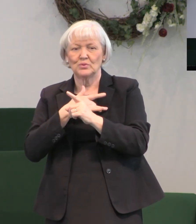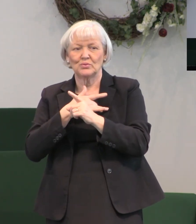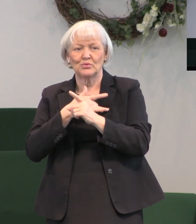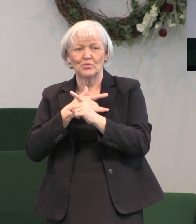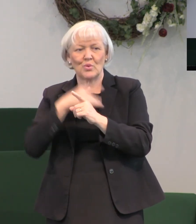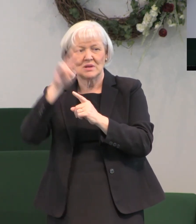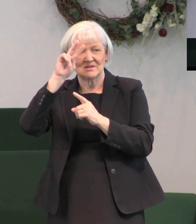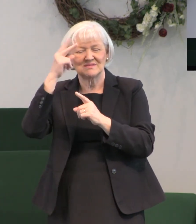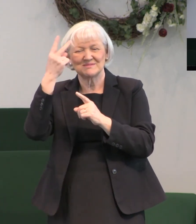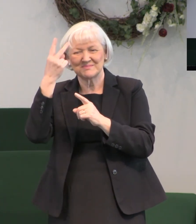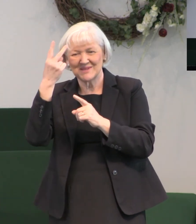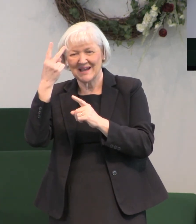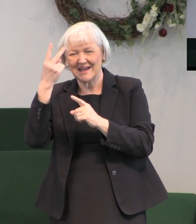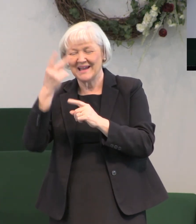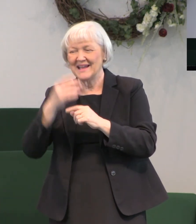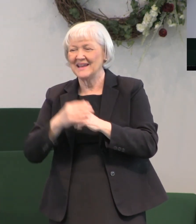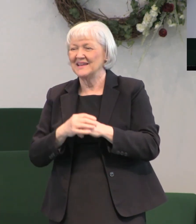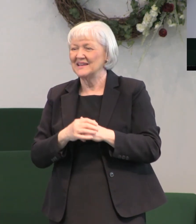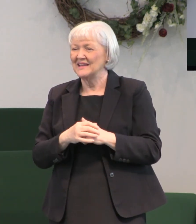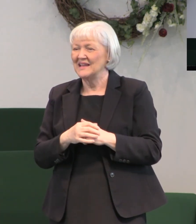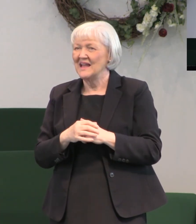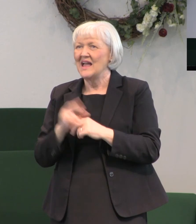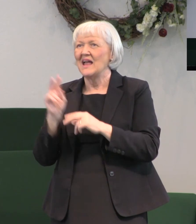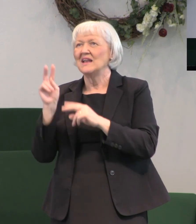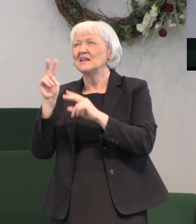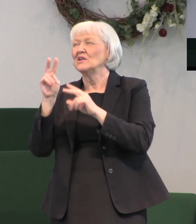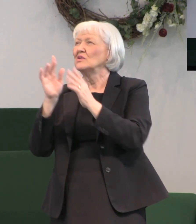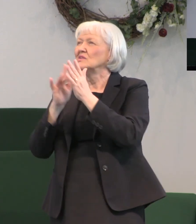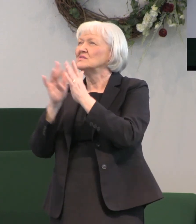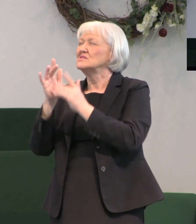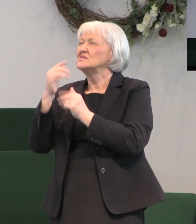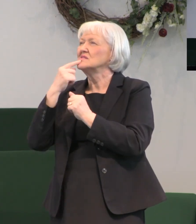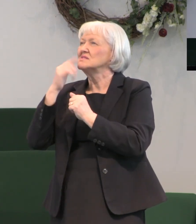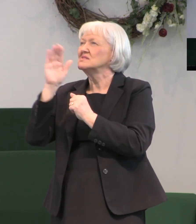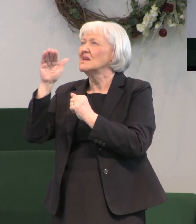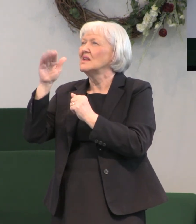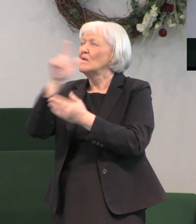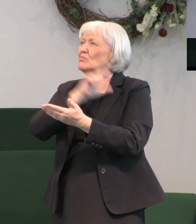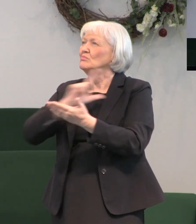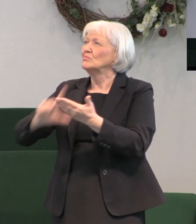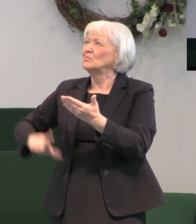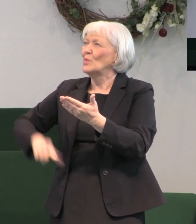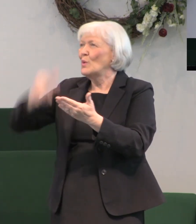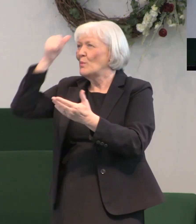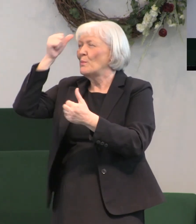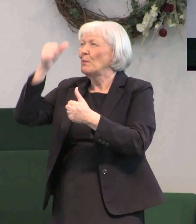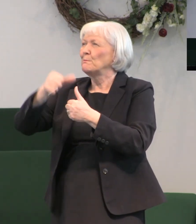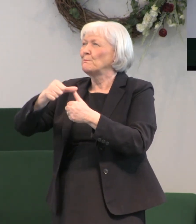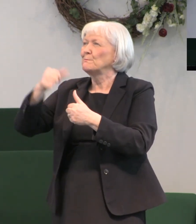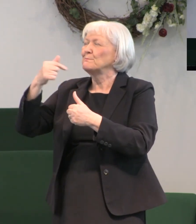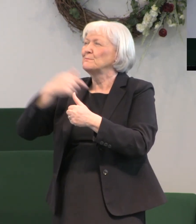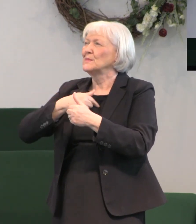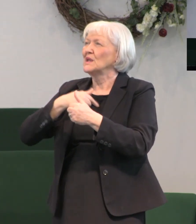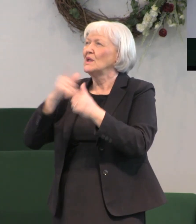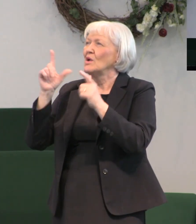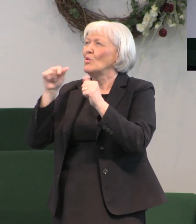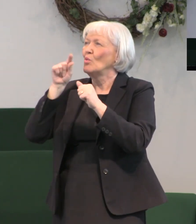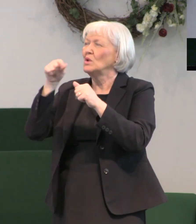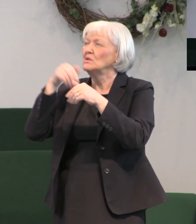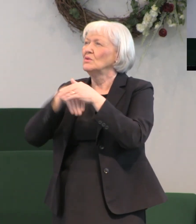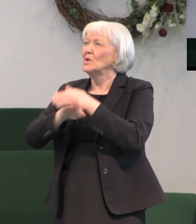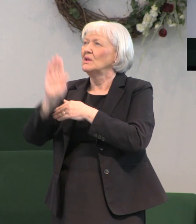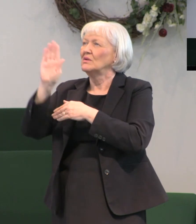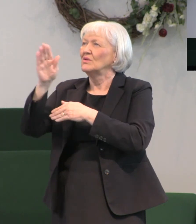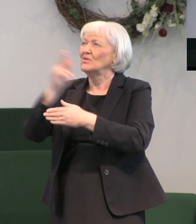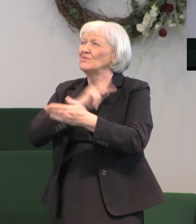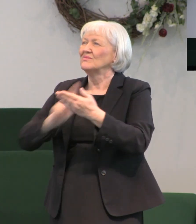mind and he looked at Jesus and he said to him Lord remember me when you come